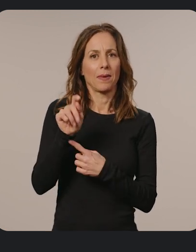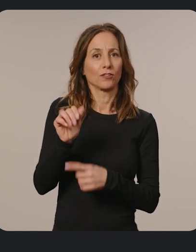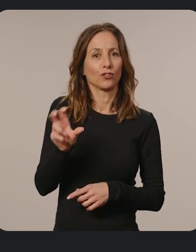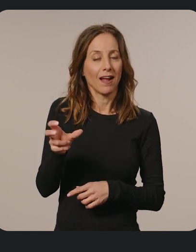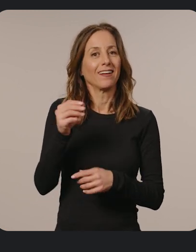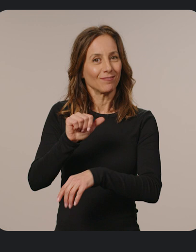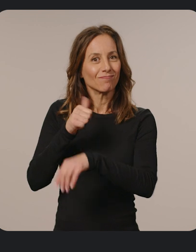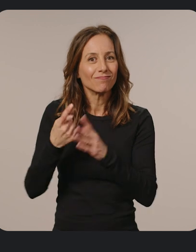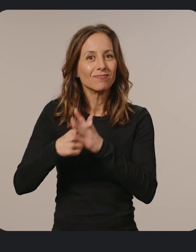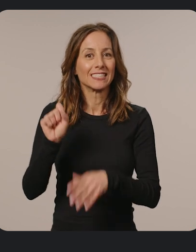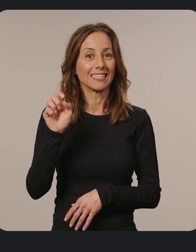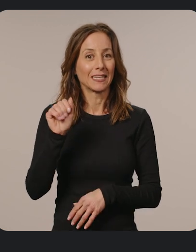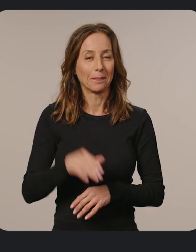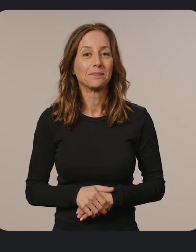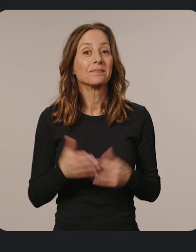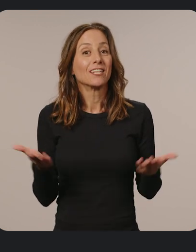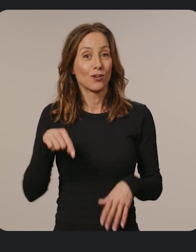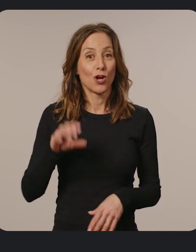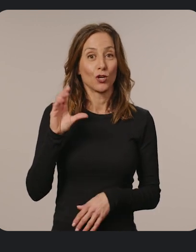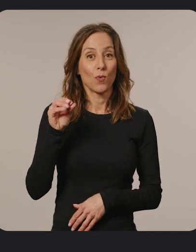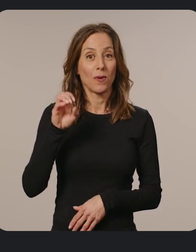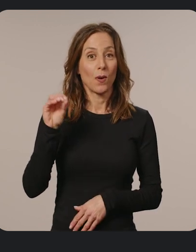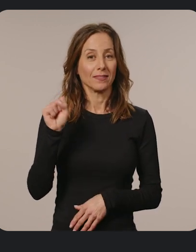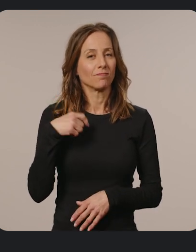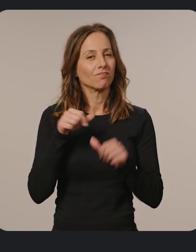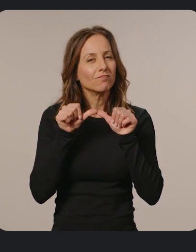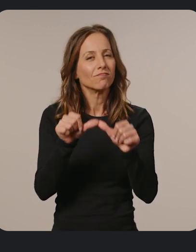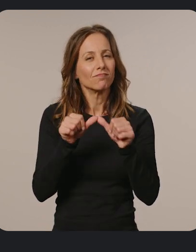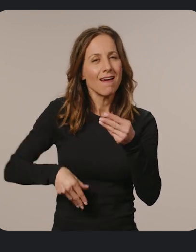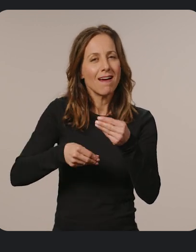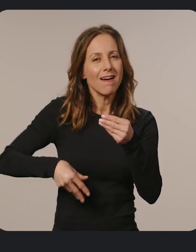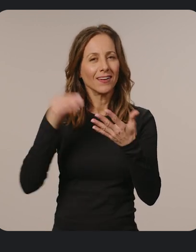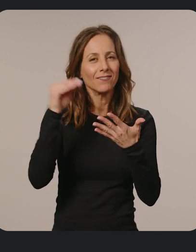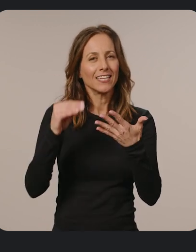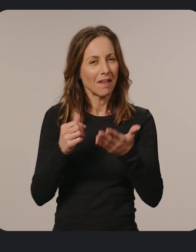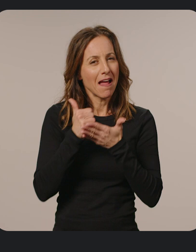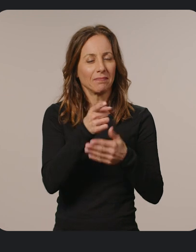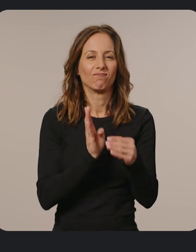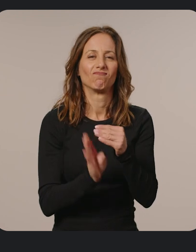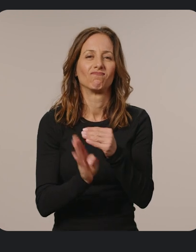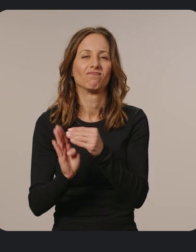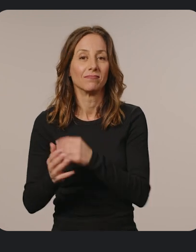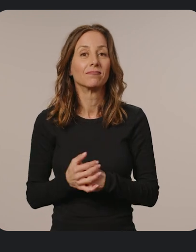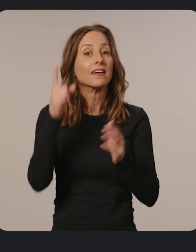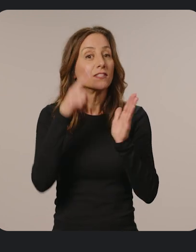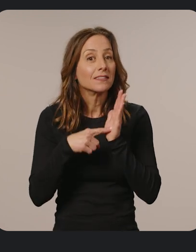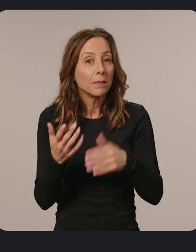and enable Steam. Here at Chrome OS, we're constantly adding new features to help you get things done. For example,